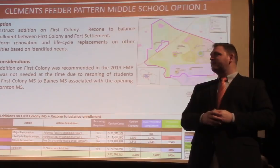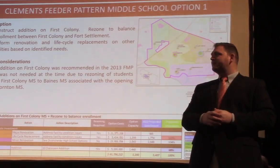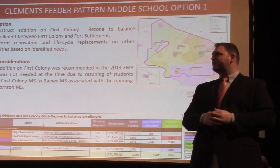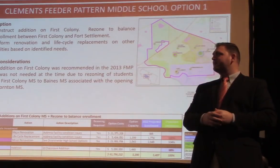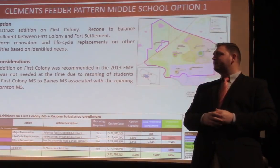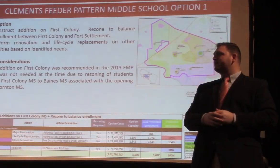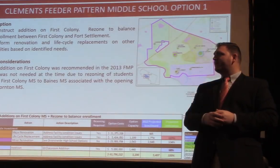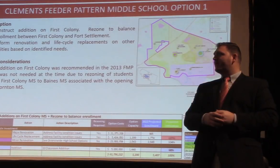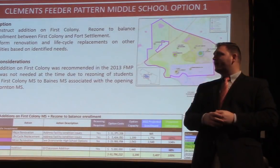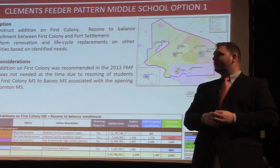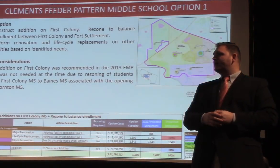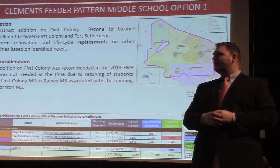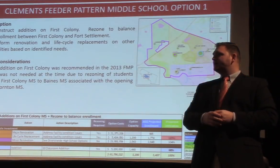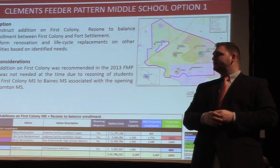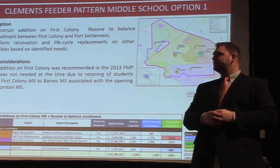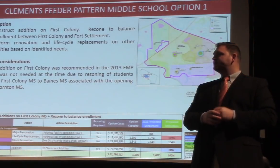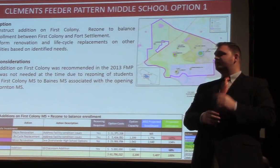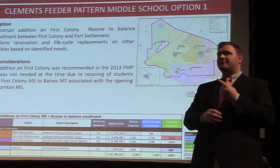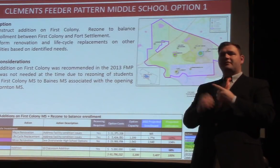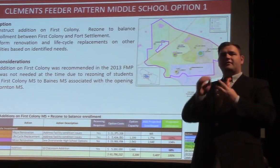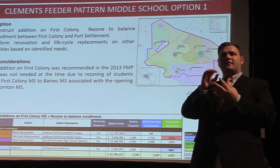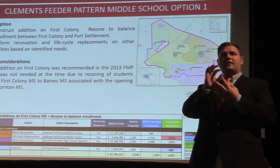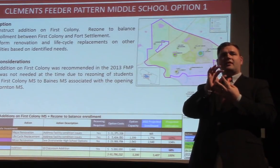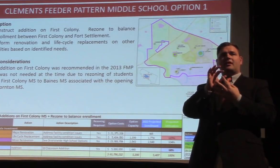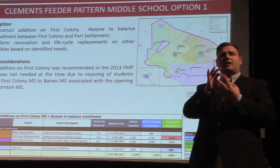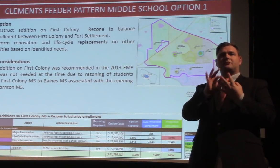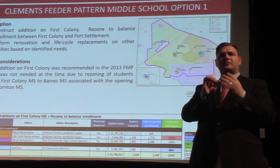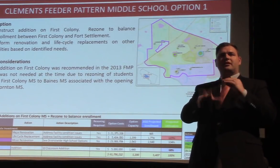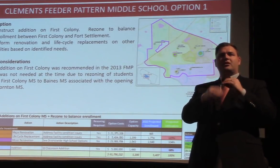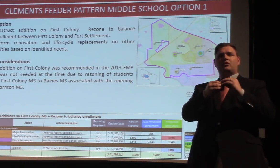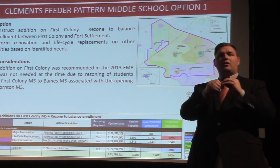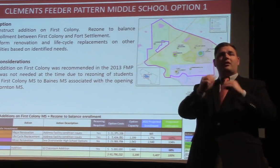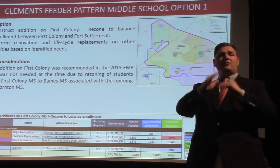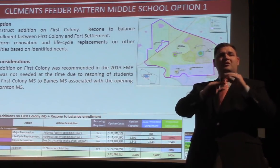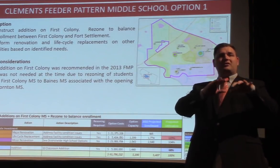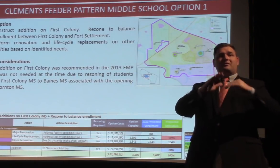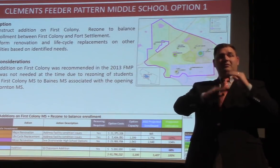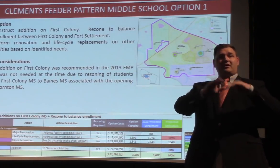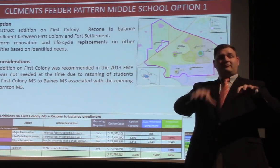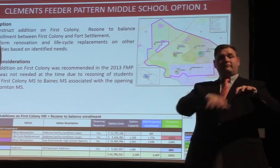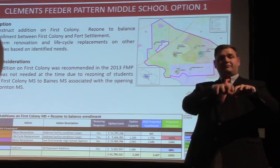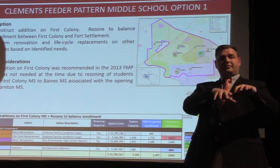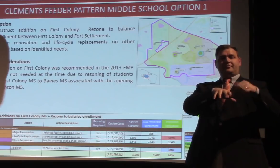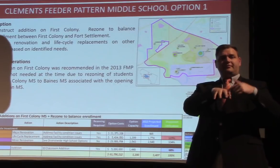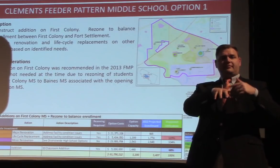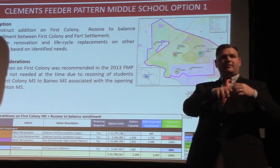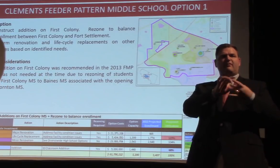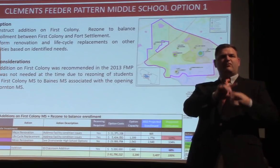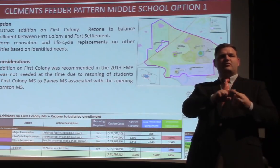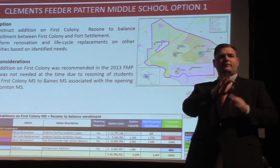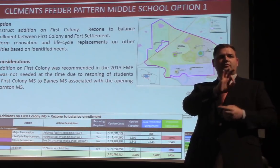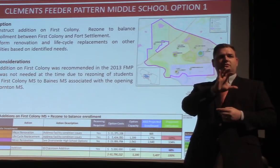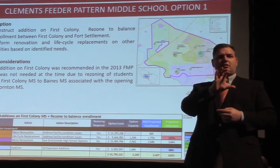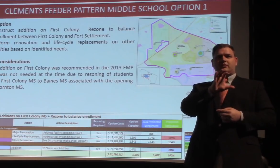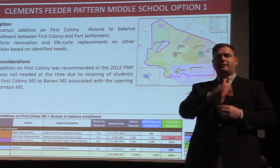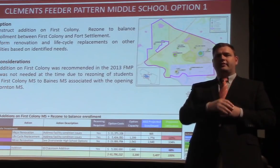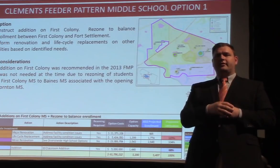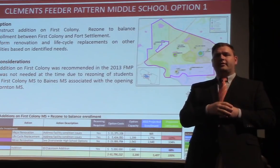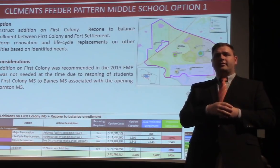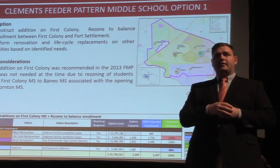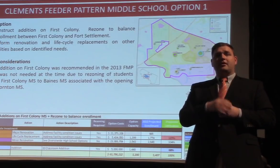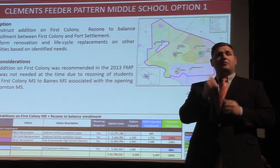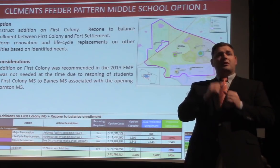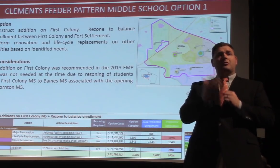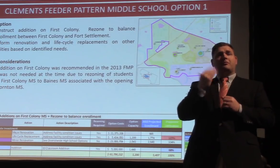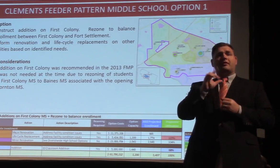And so, the option here would be to put an addition on First Colony. And if you recall back from our 2013 master